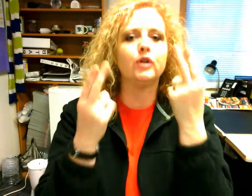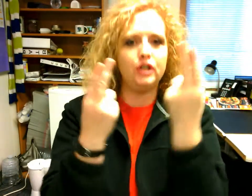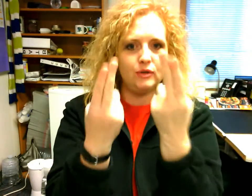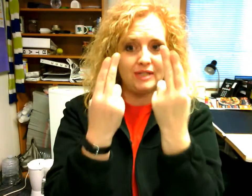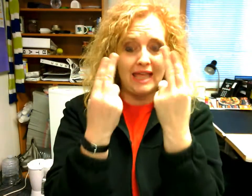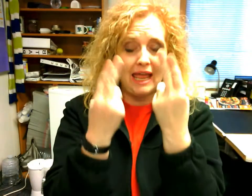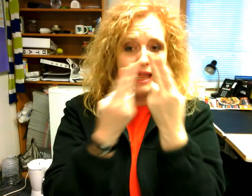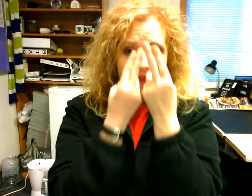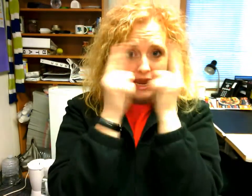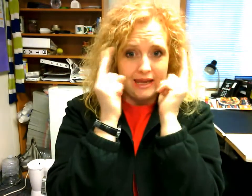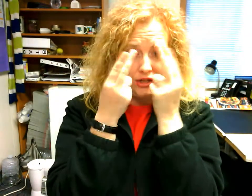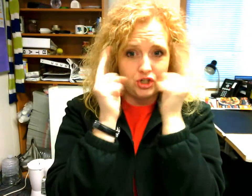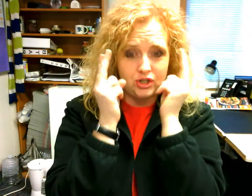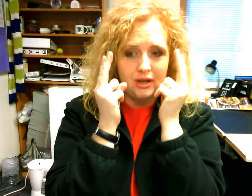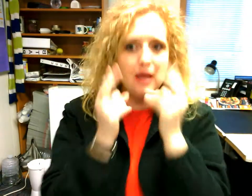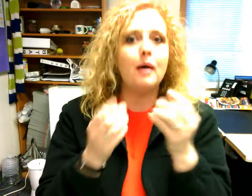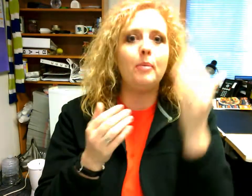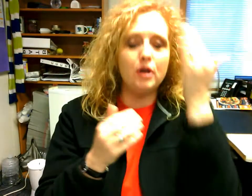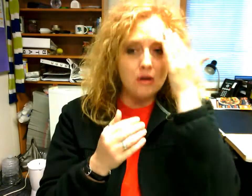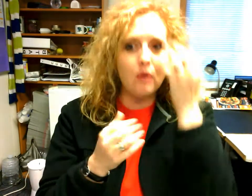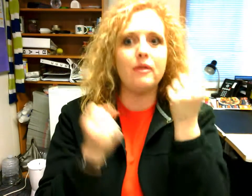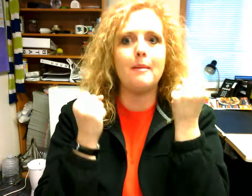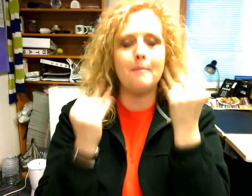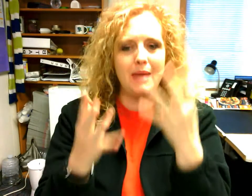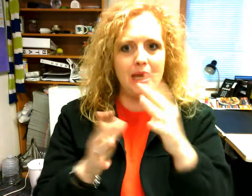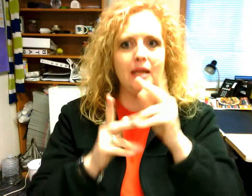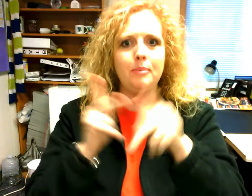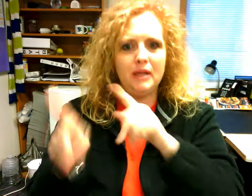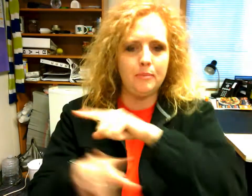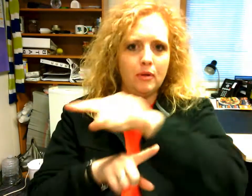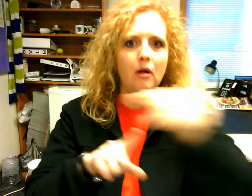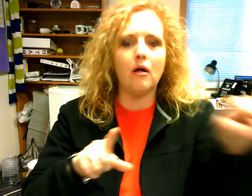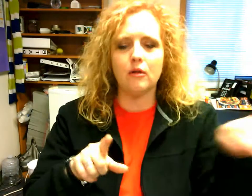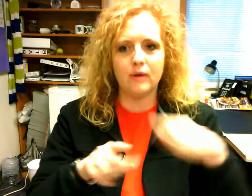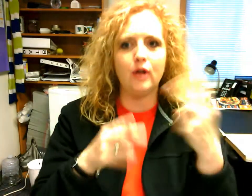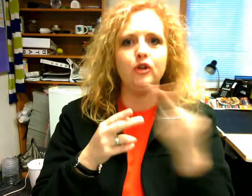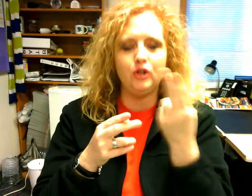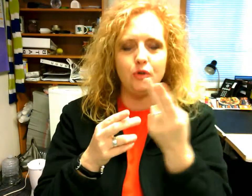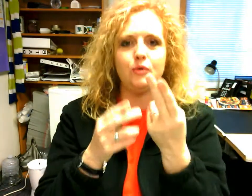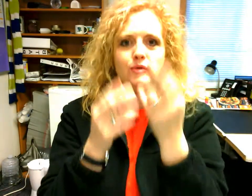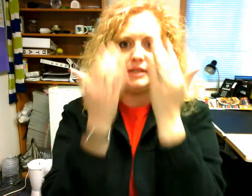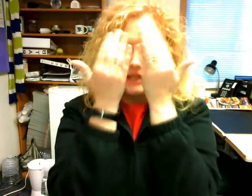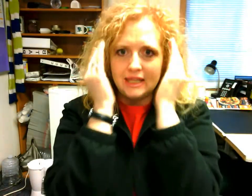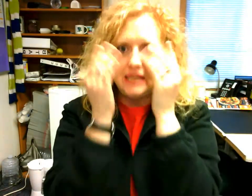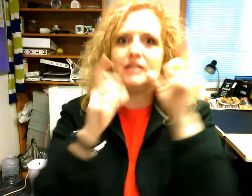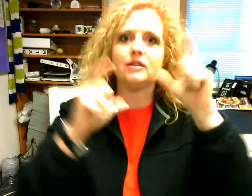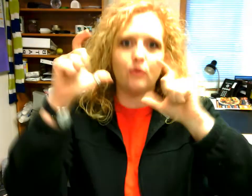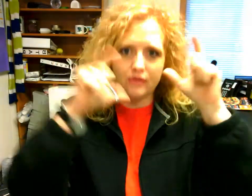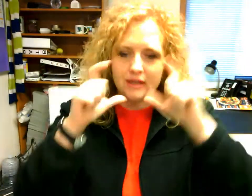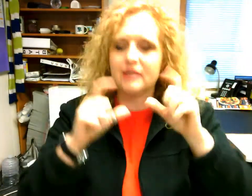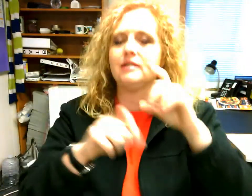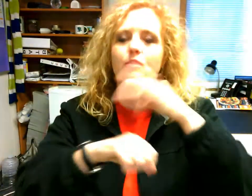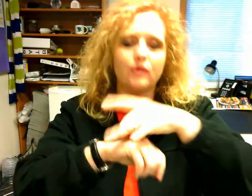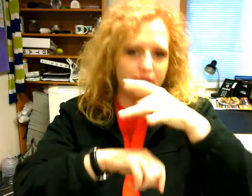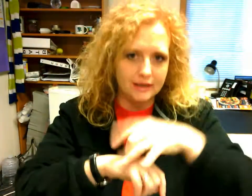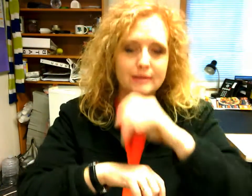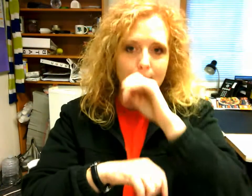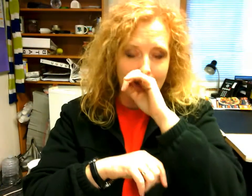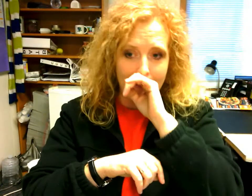we're going to use the H but know that many people all around use these or this or this okay